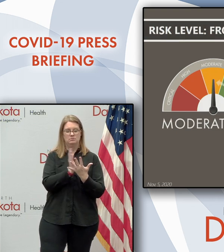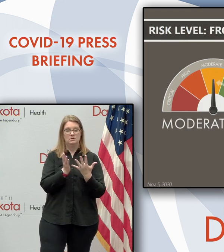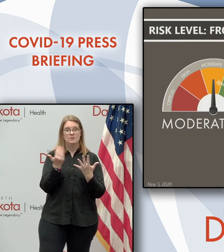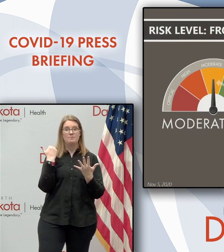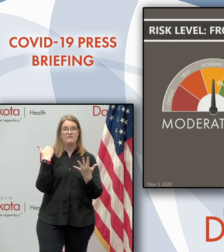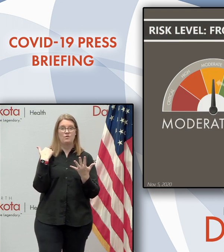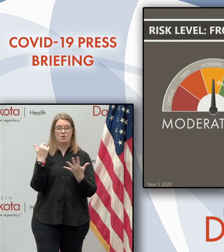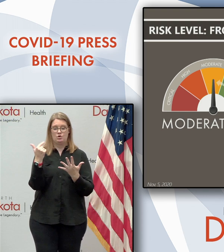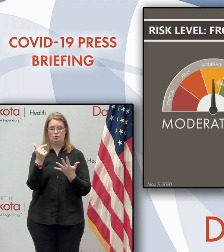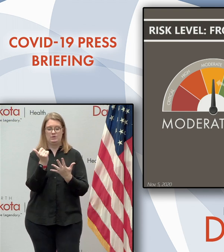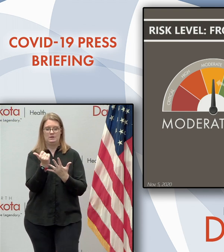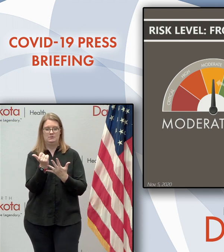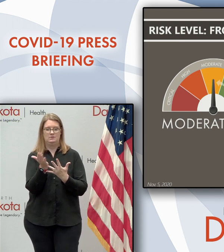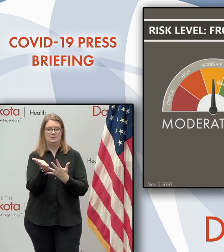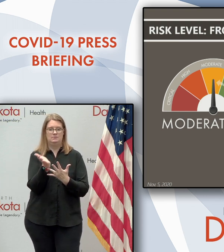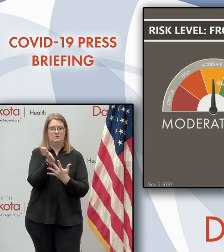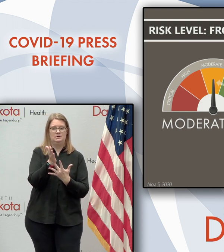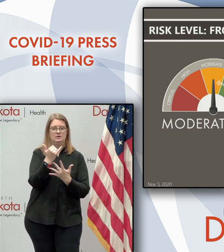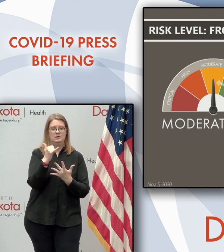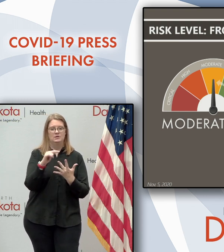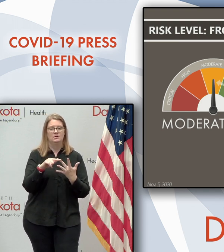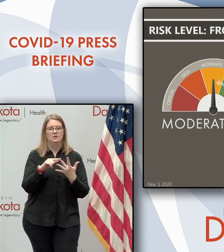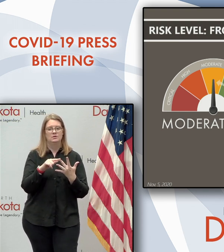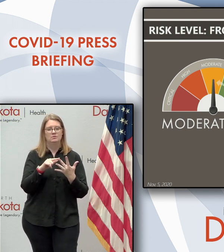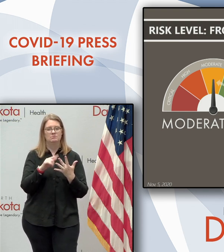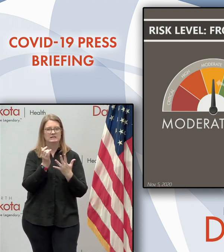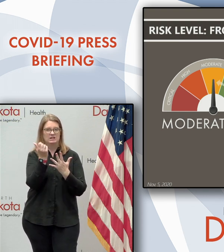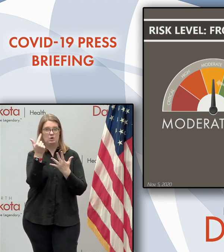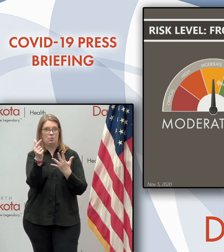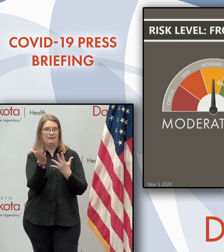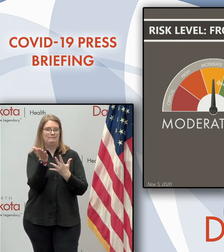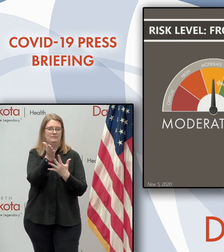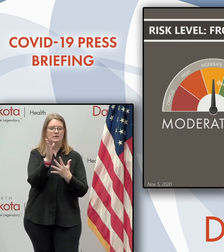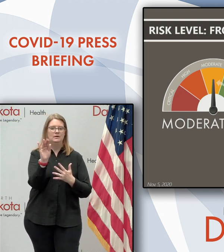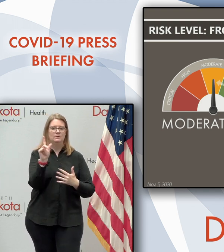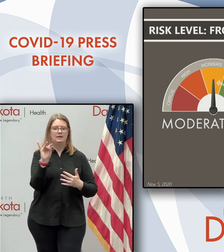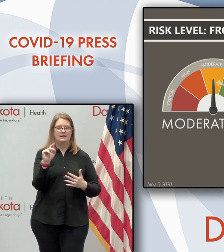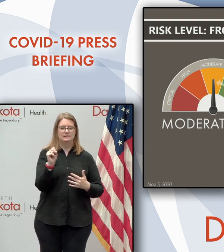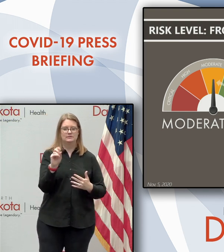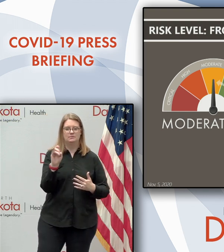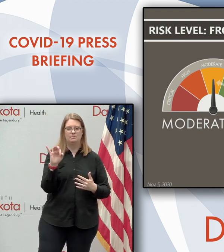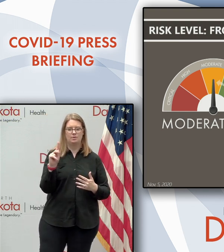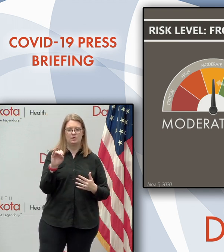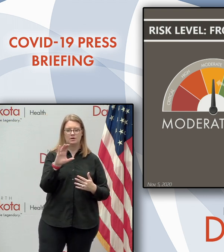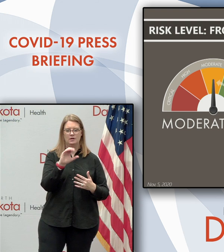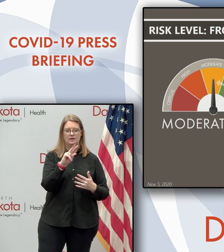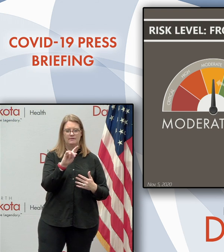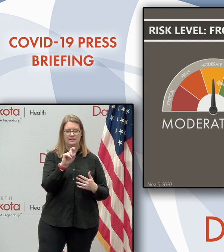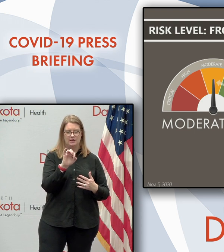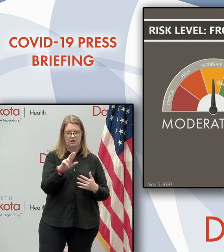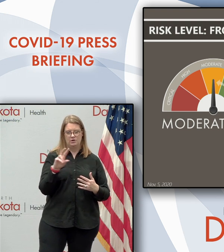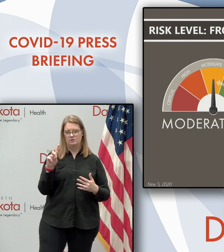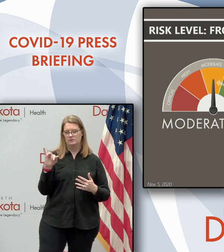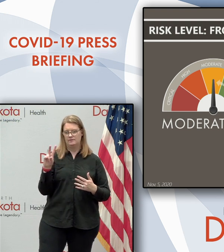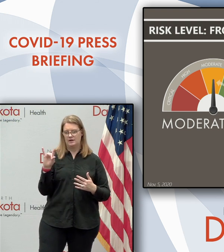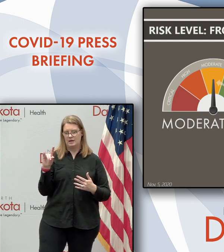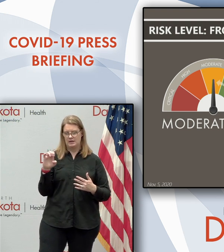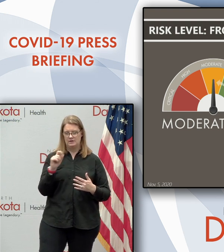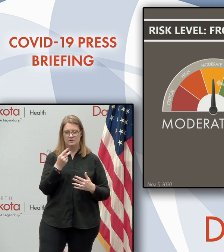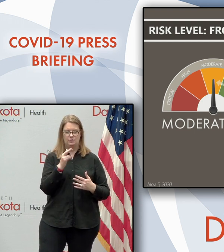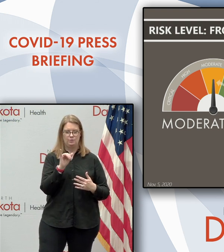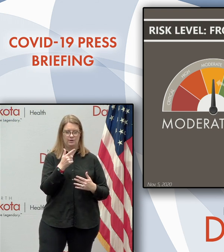green that were moving to yellow, uh, include the following counties, Billings, Burke, Cavalier, Divide,